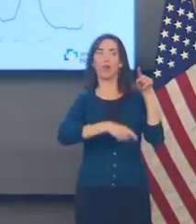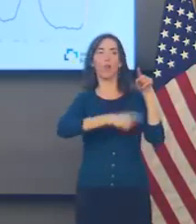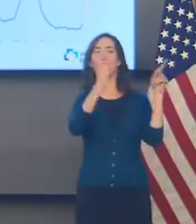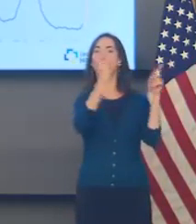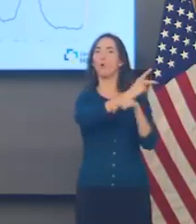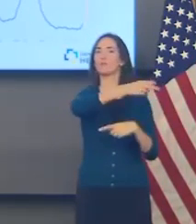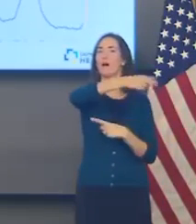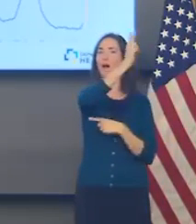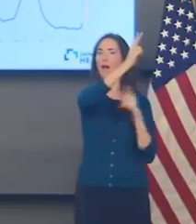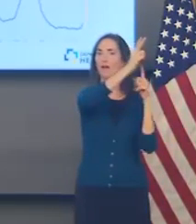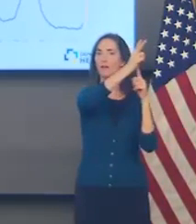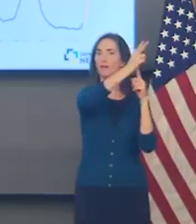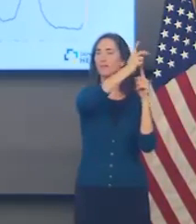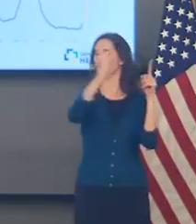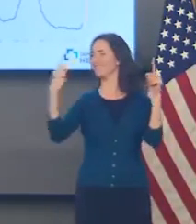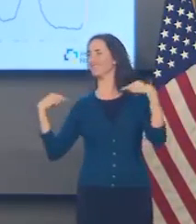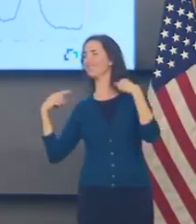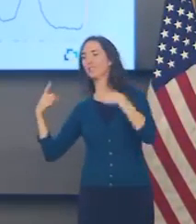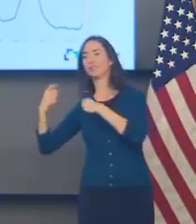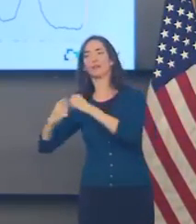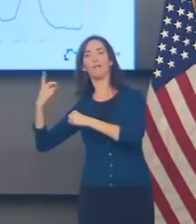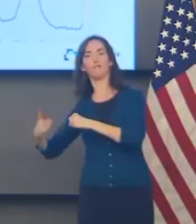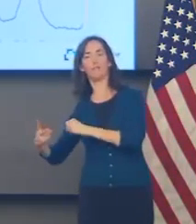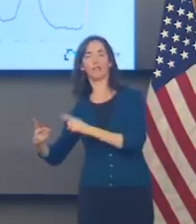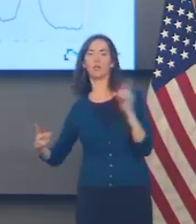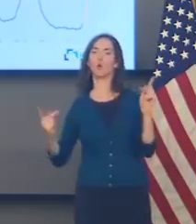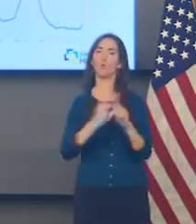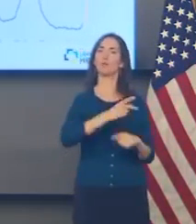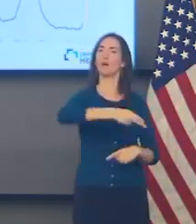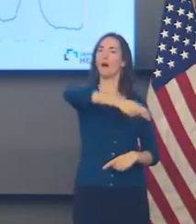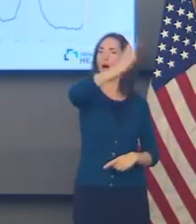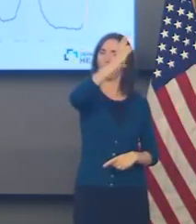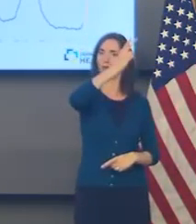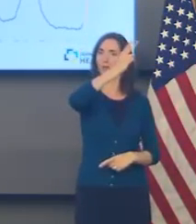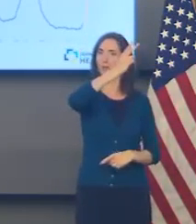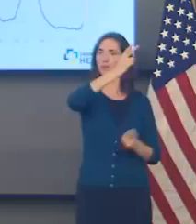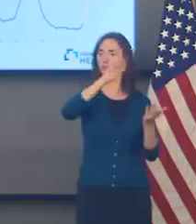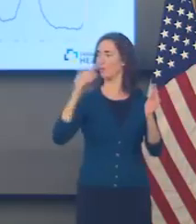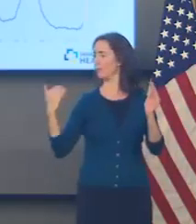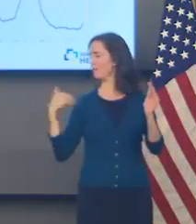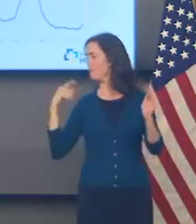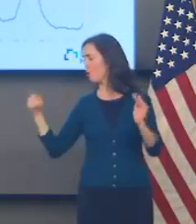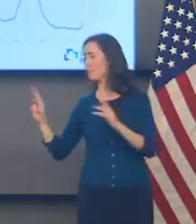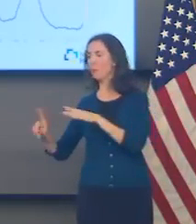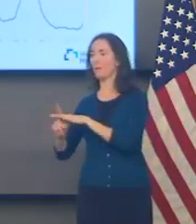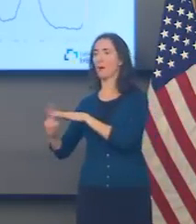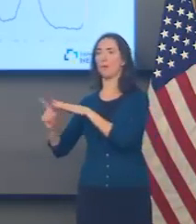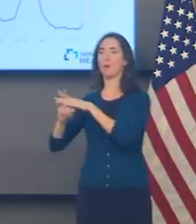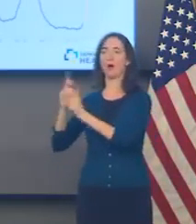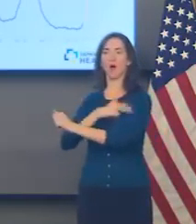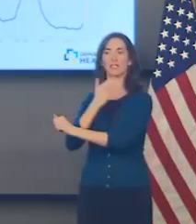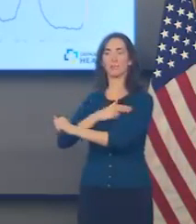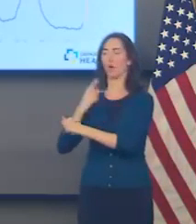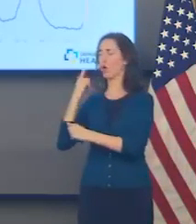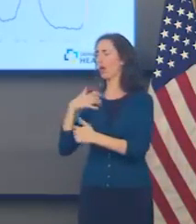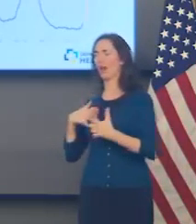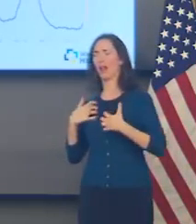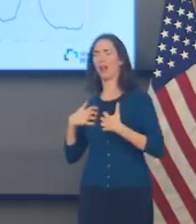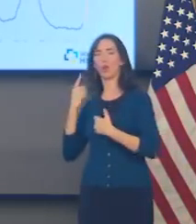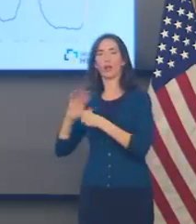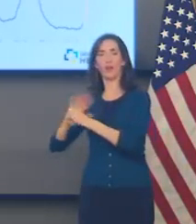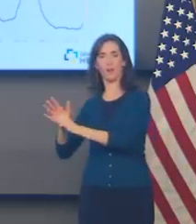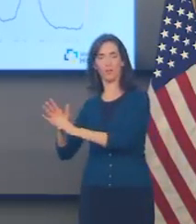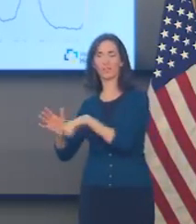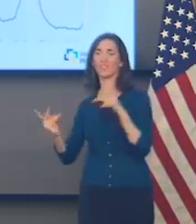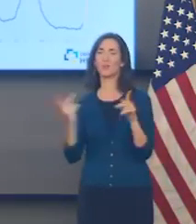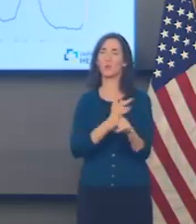into emergency departments across the state with COVID like symptoms as we do right now, and if